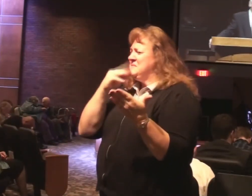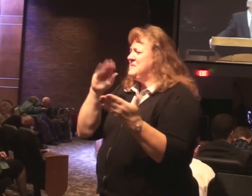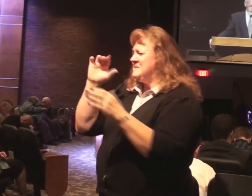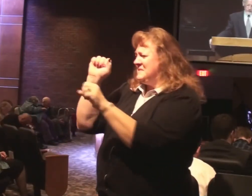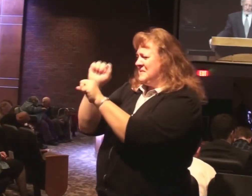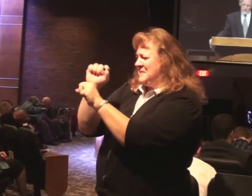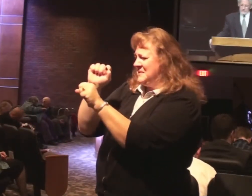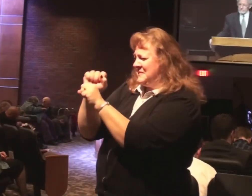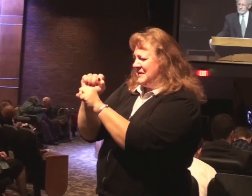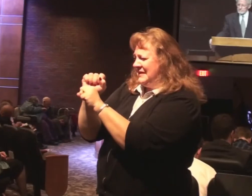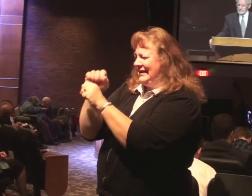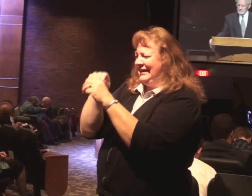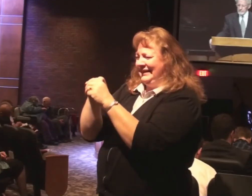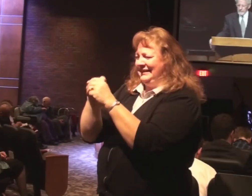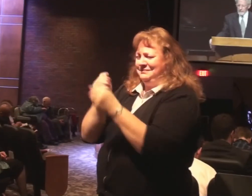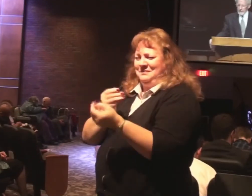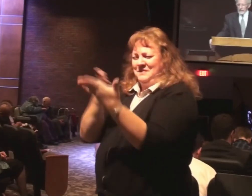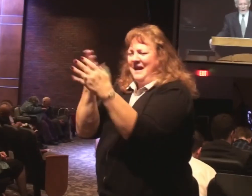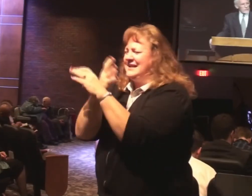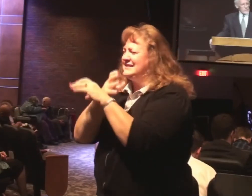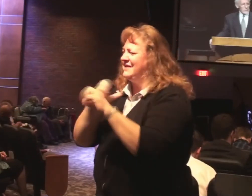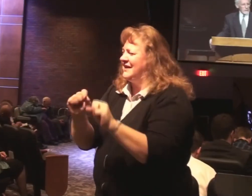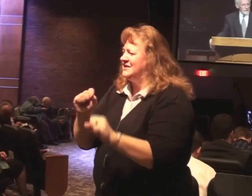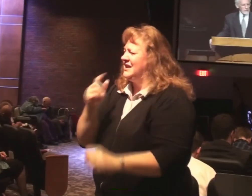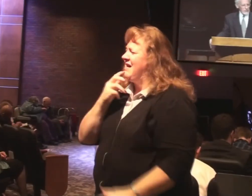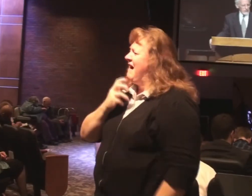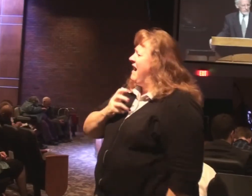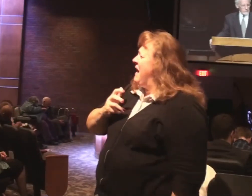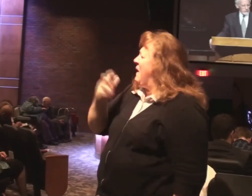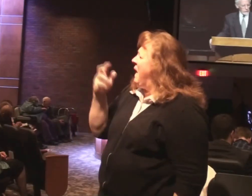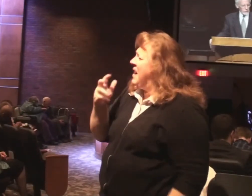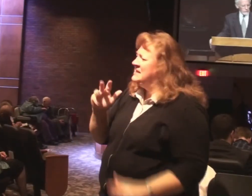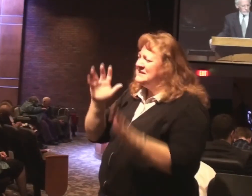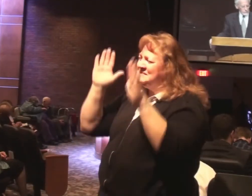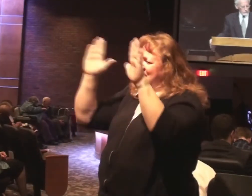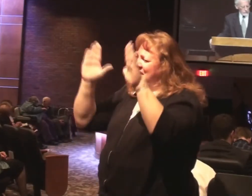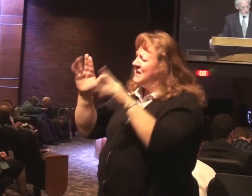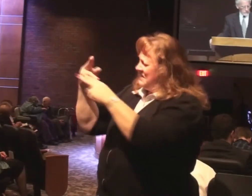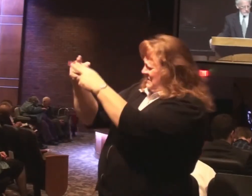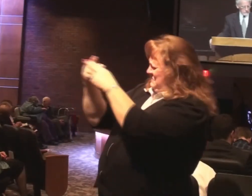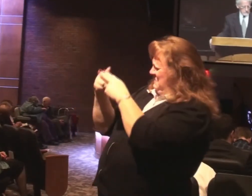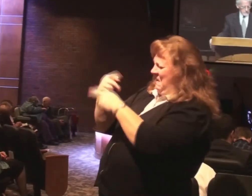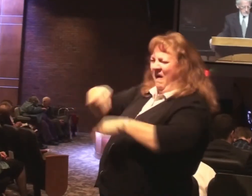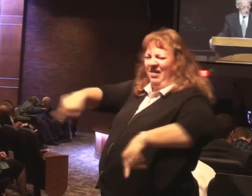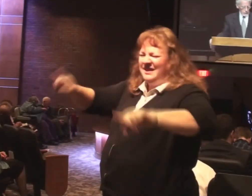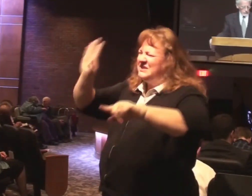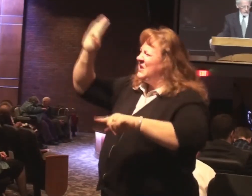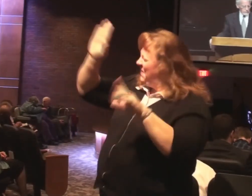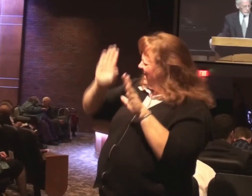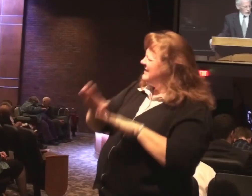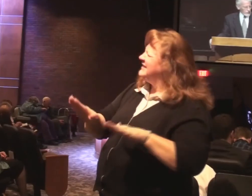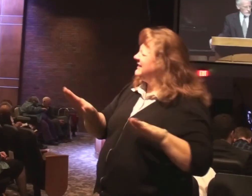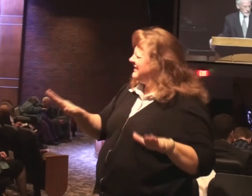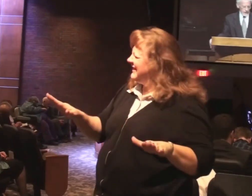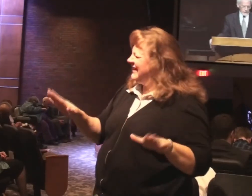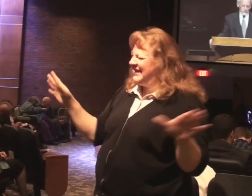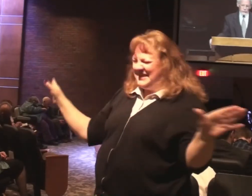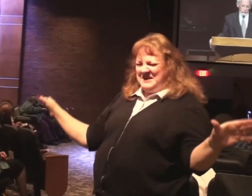salvation. How awesome and amazing it is that you call us your children. That have brought us together as your